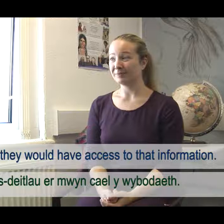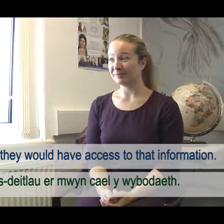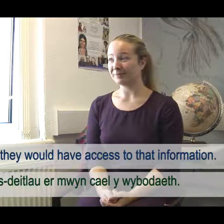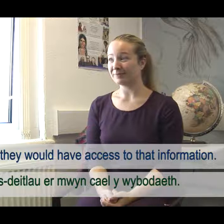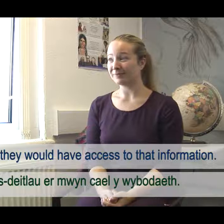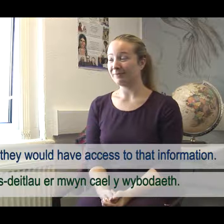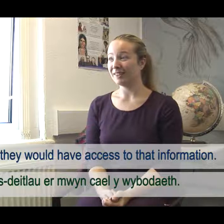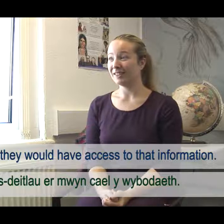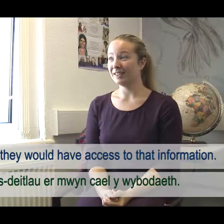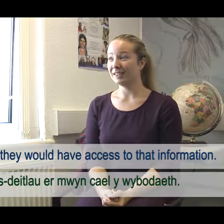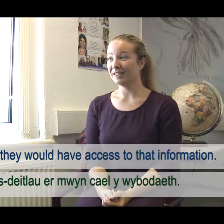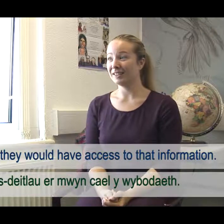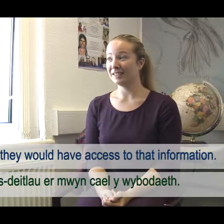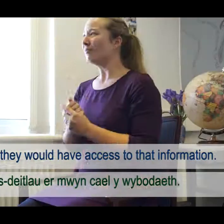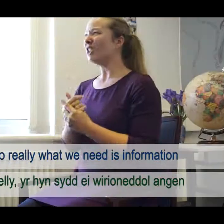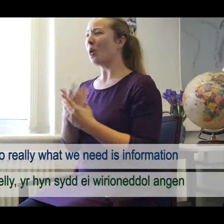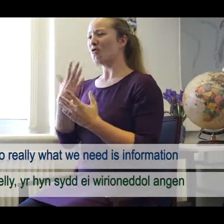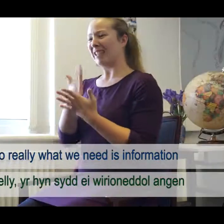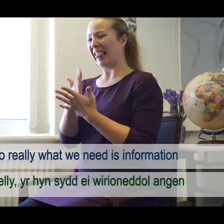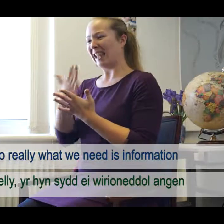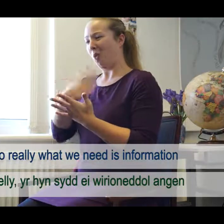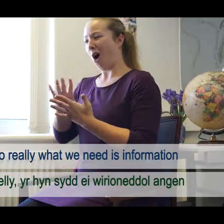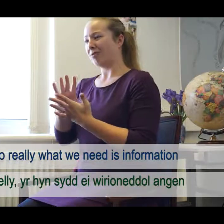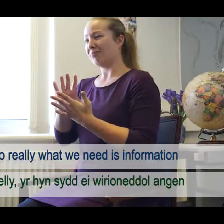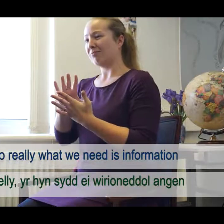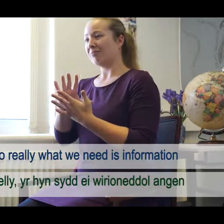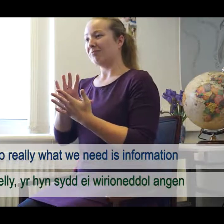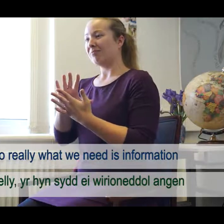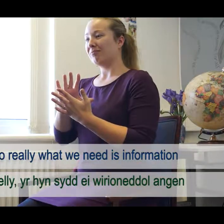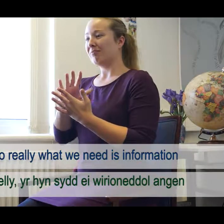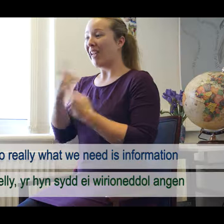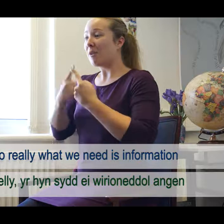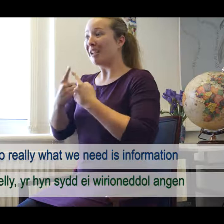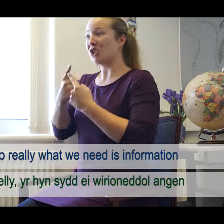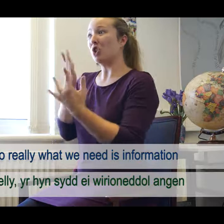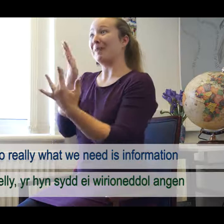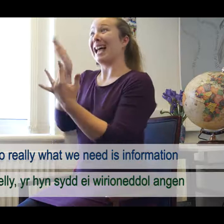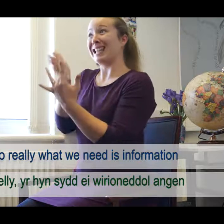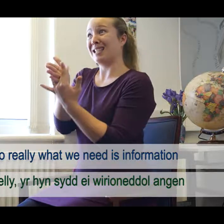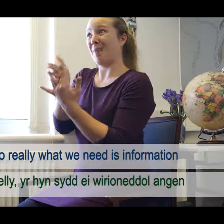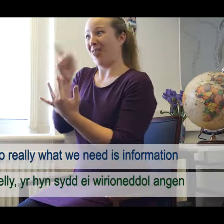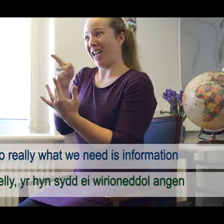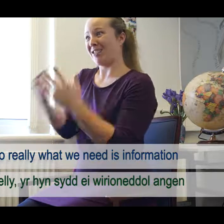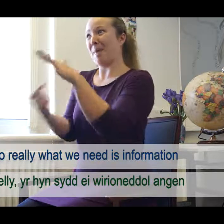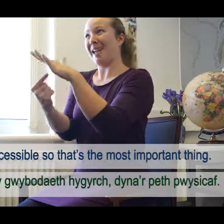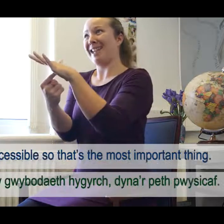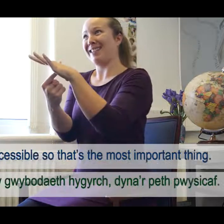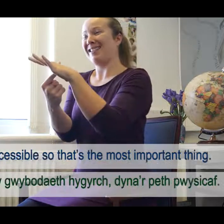have access to that information. So really, what we need is information to be accessible.